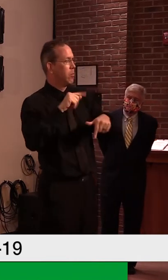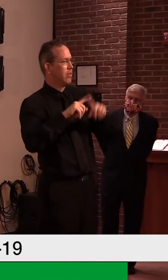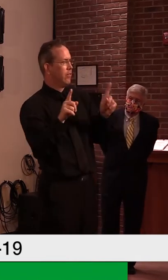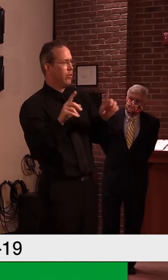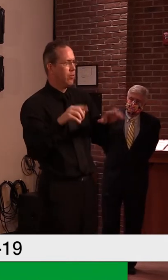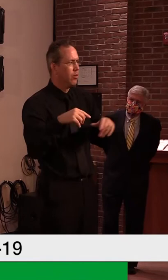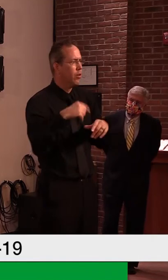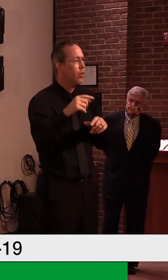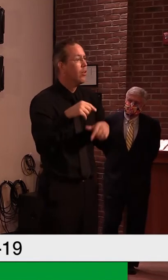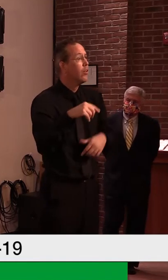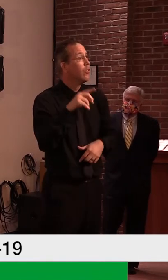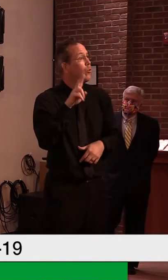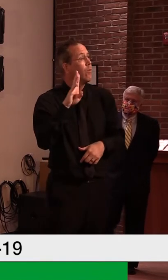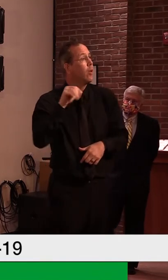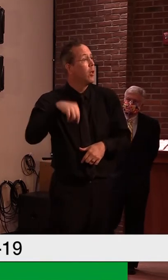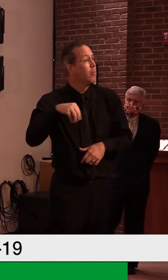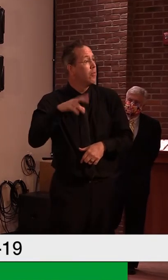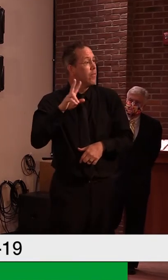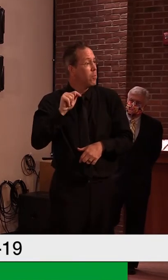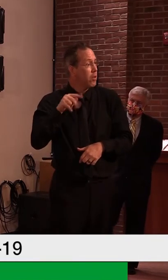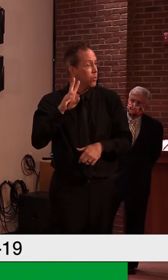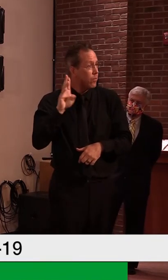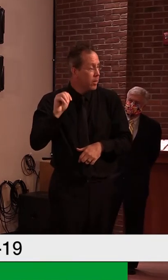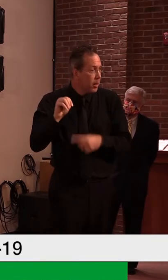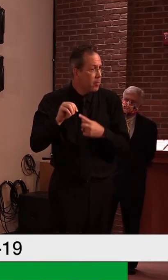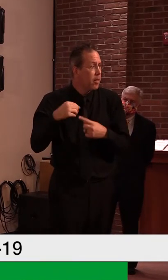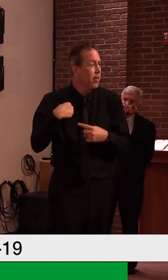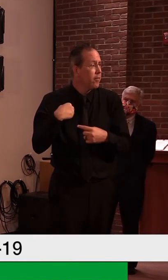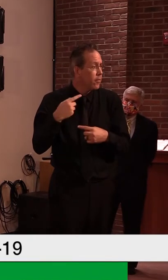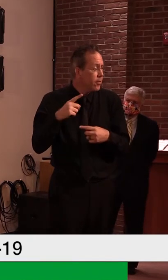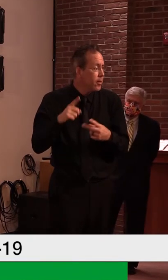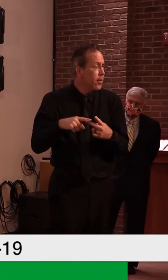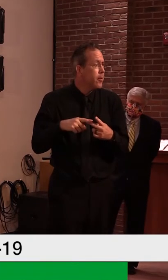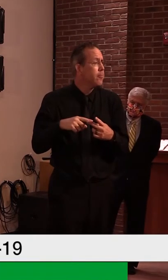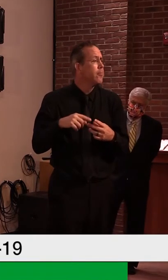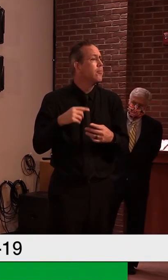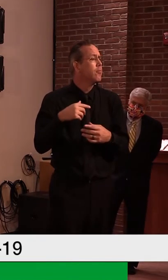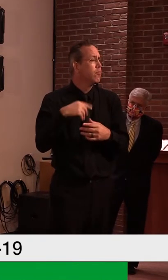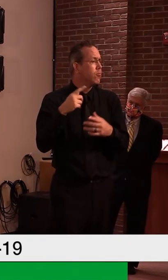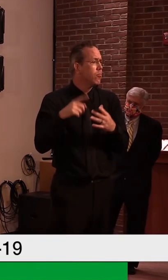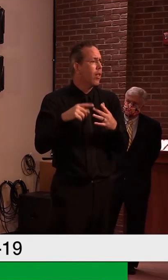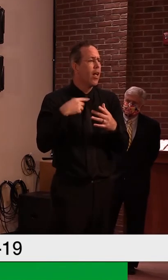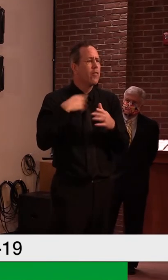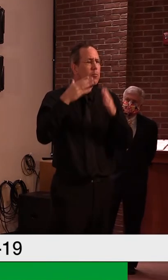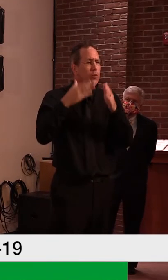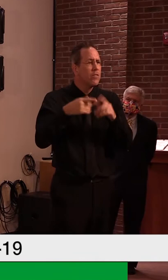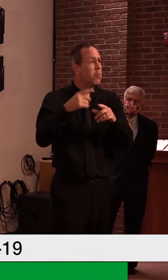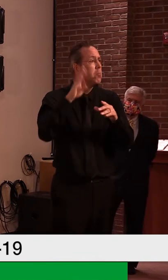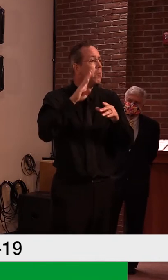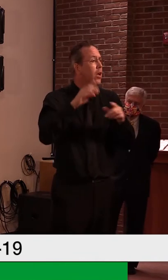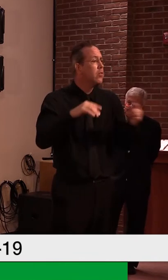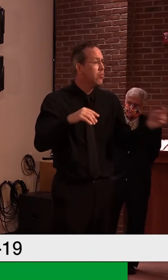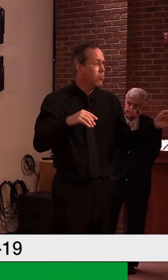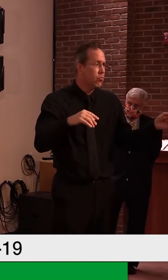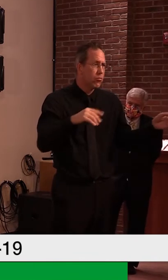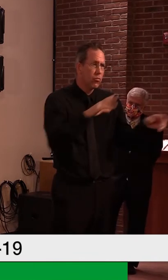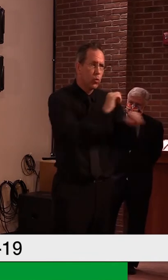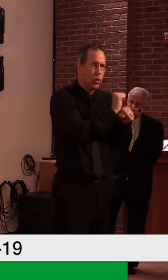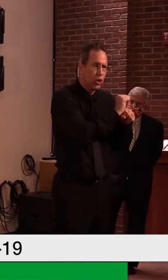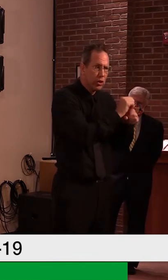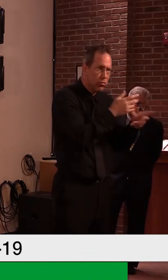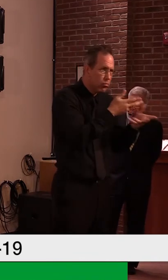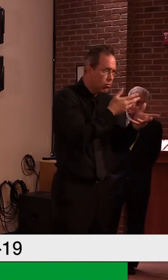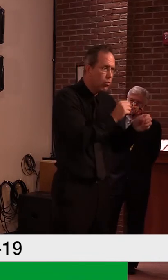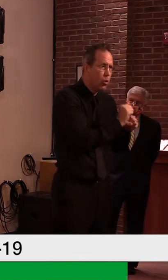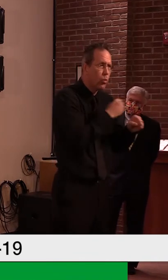and we have, uh, Broad in, uh, Boston, who's been doing an outstanding job for us and turning those results around. So at this point in